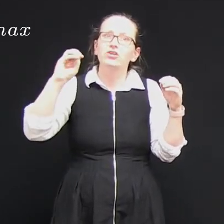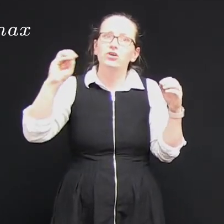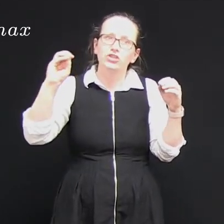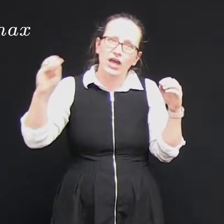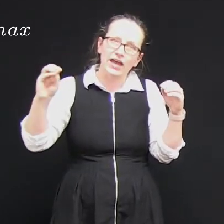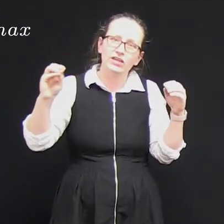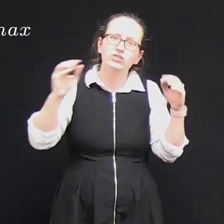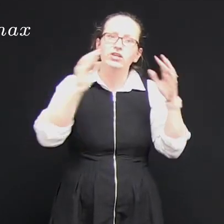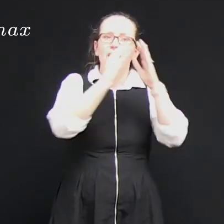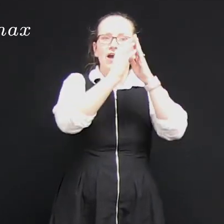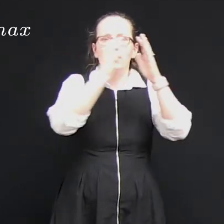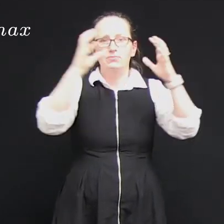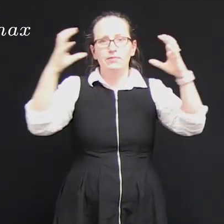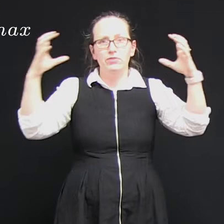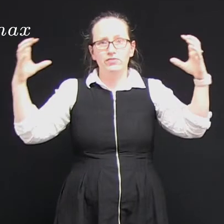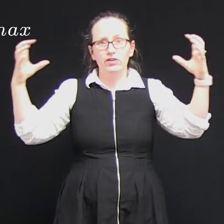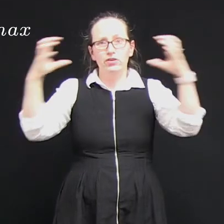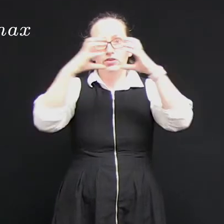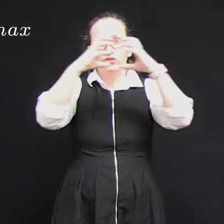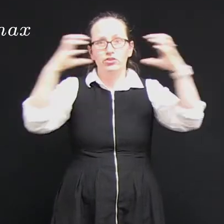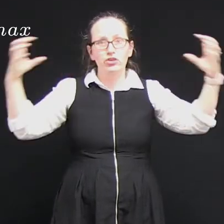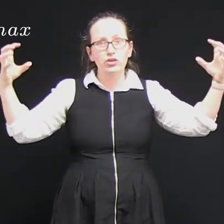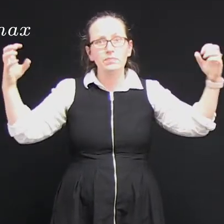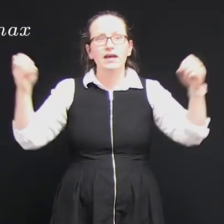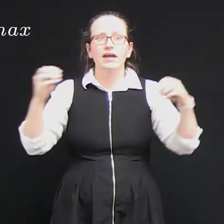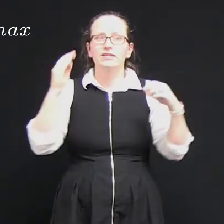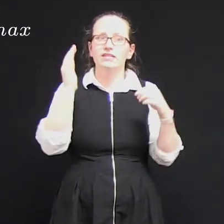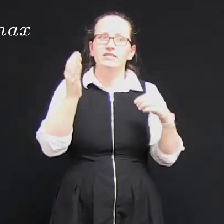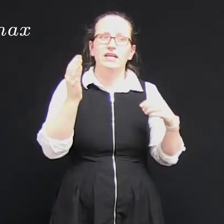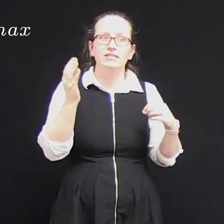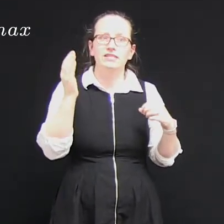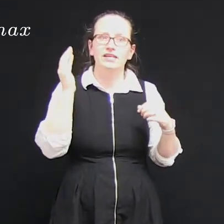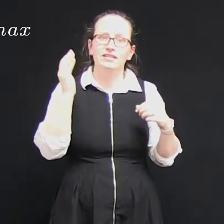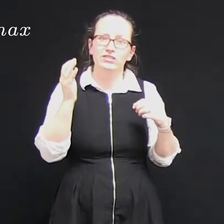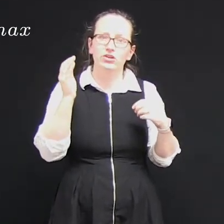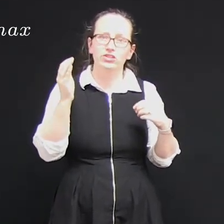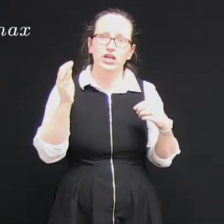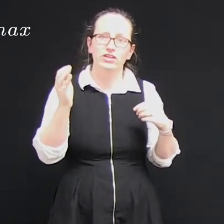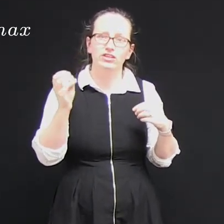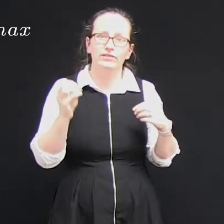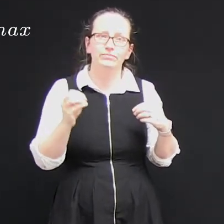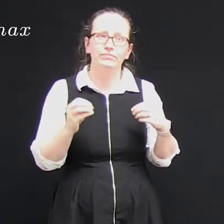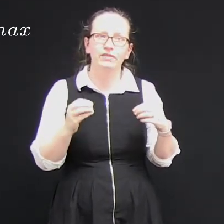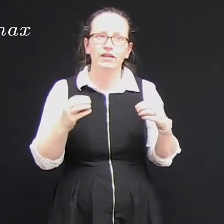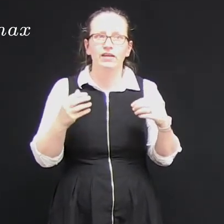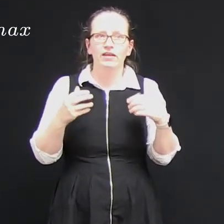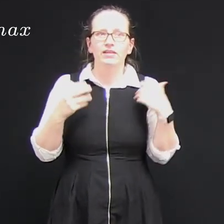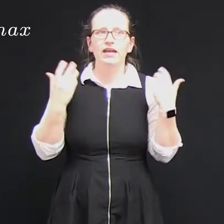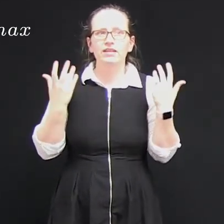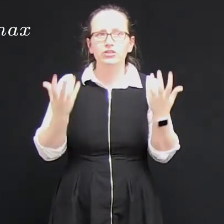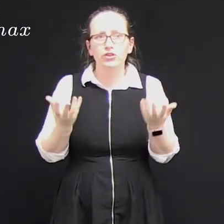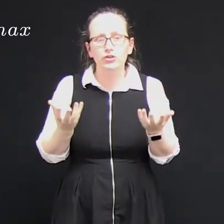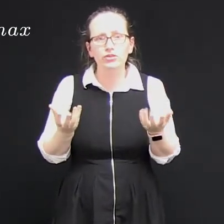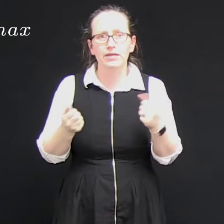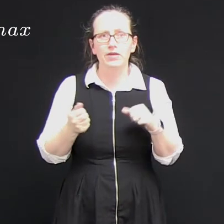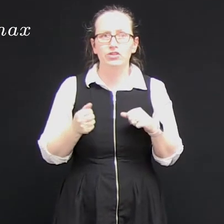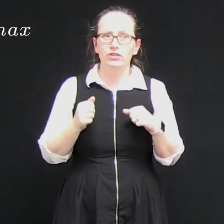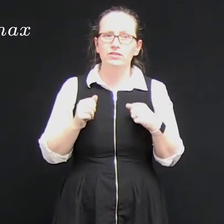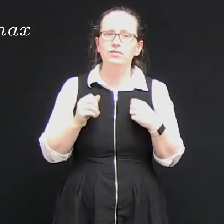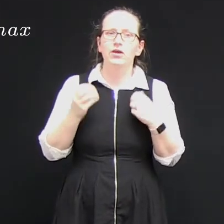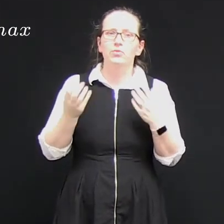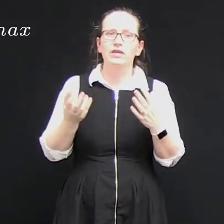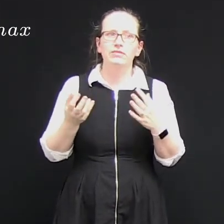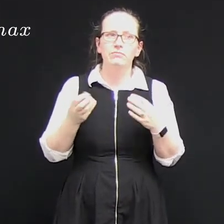does not change as we move along the tube as the intensity is not changing. Now in two